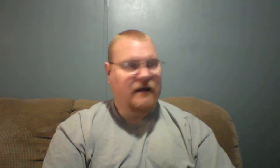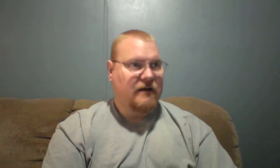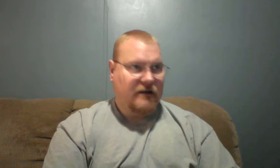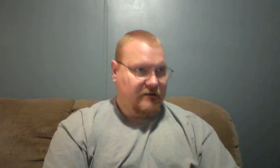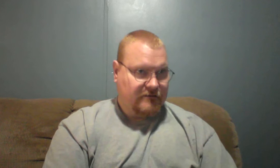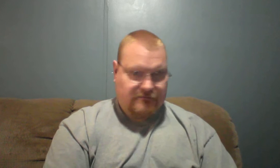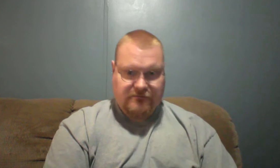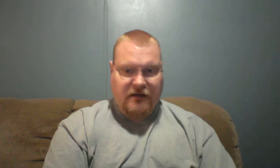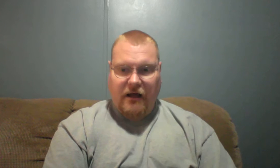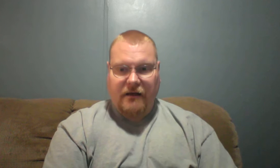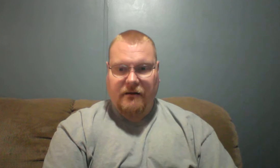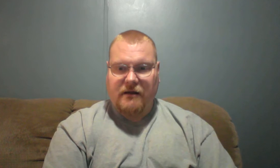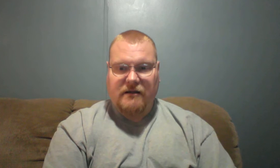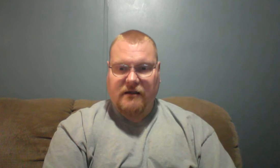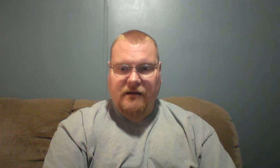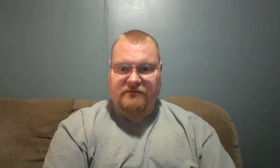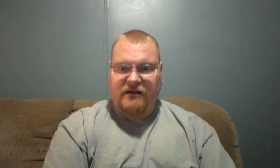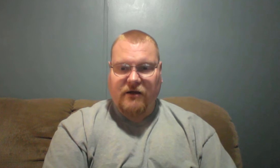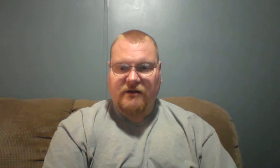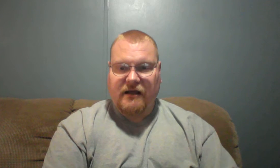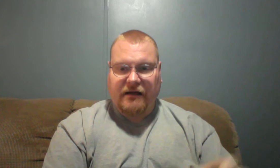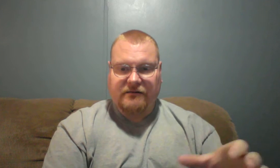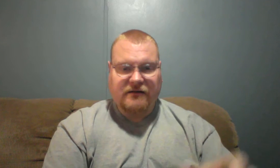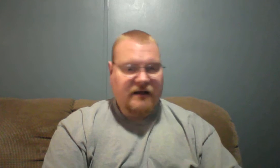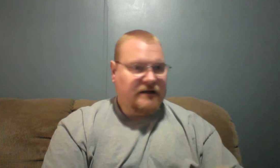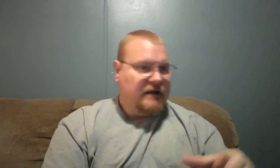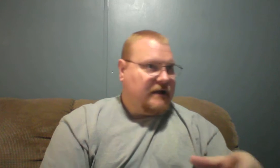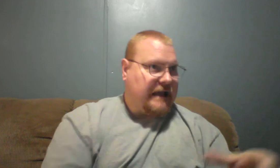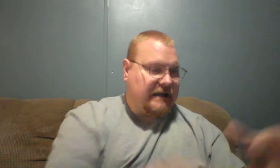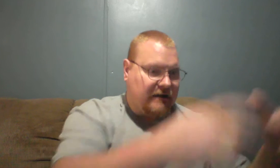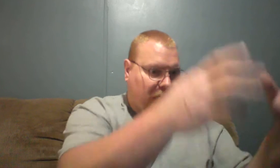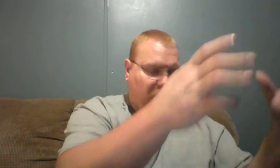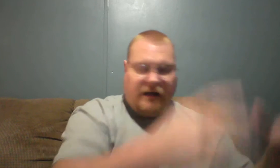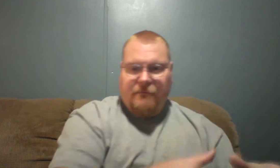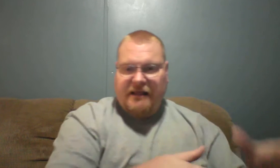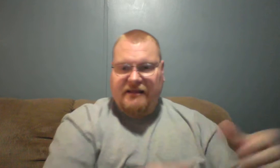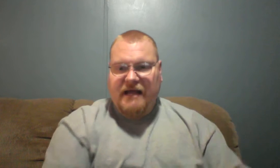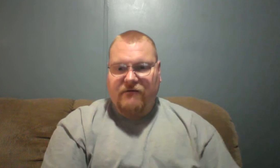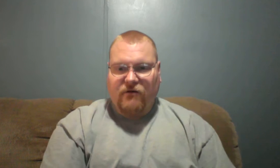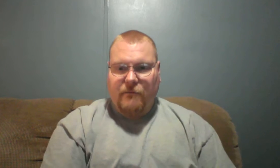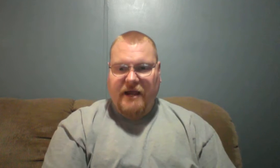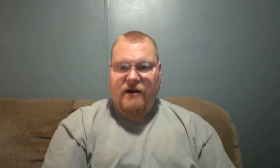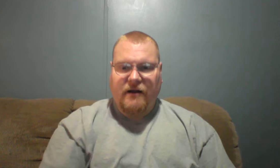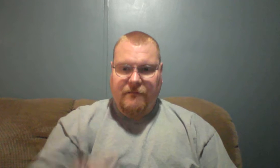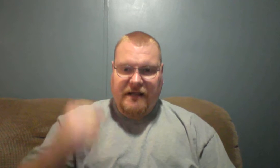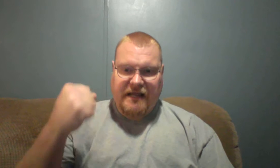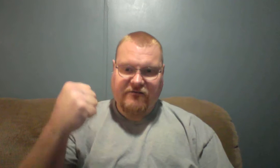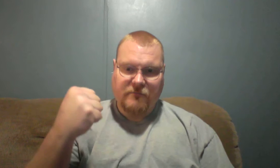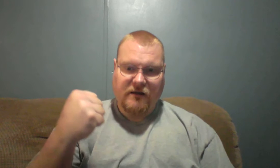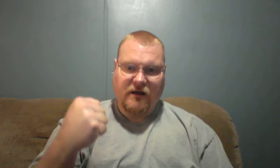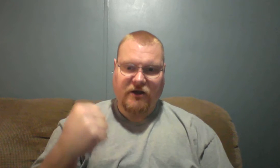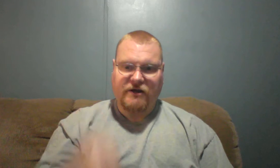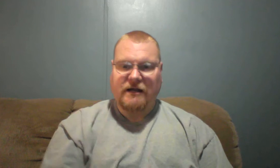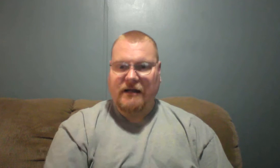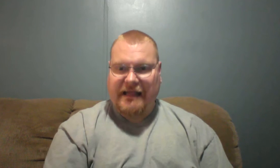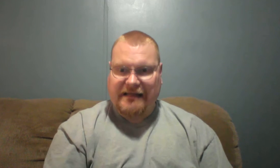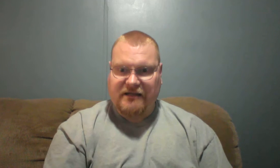you know, can't make the devil appear and me give him a good hit to the